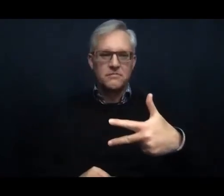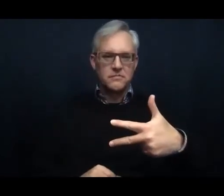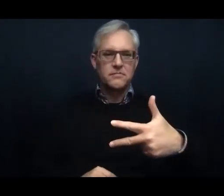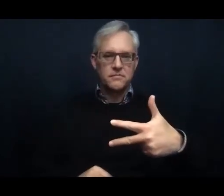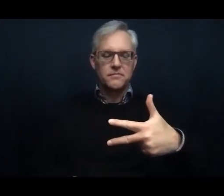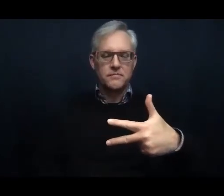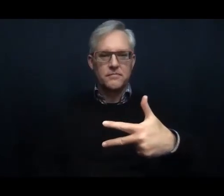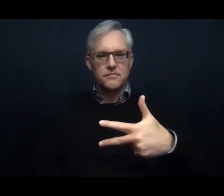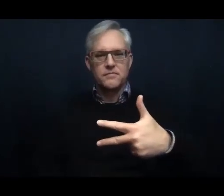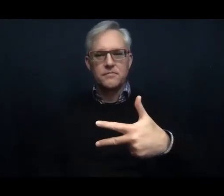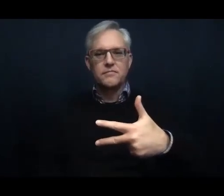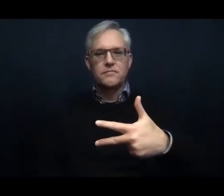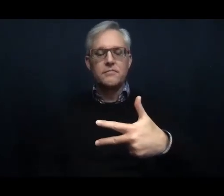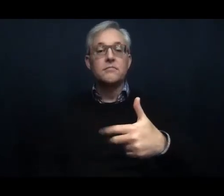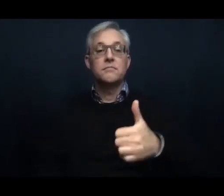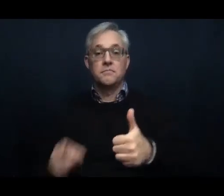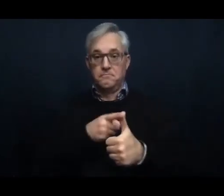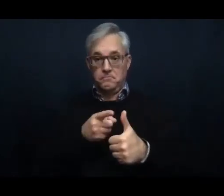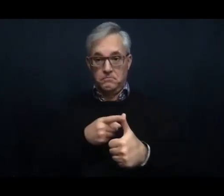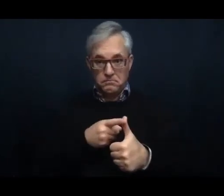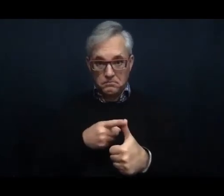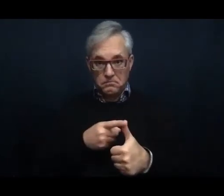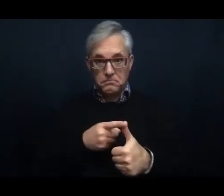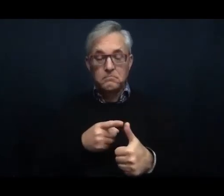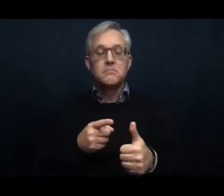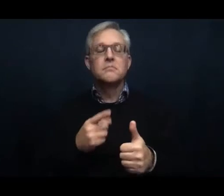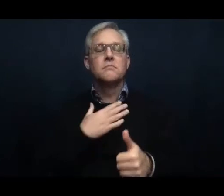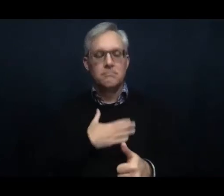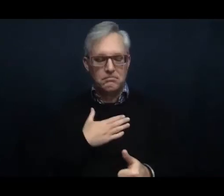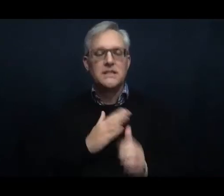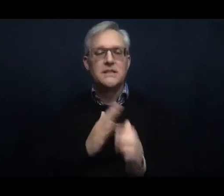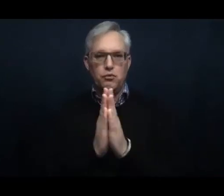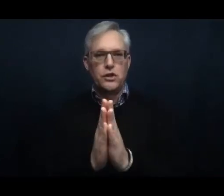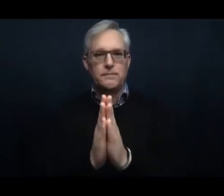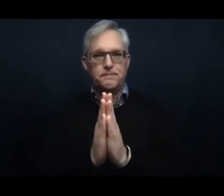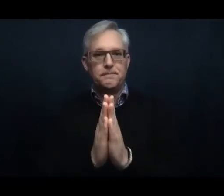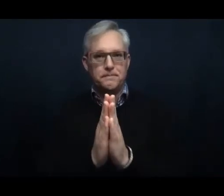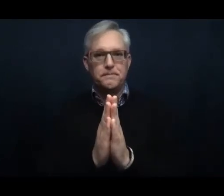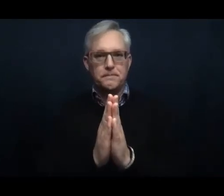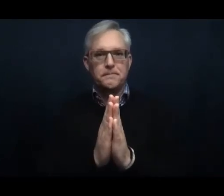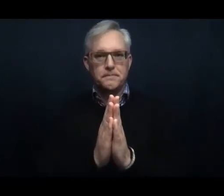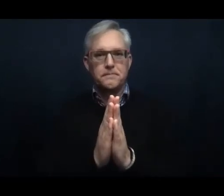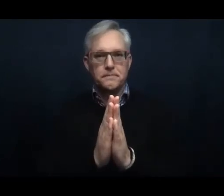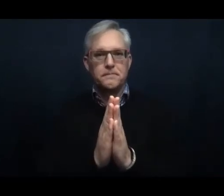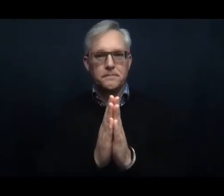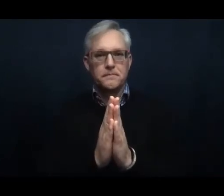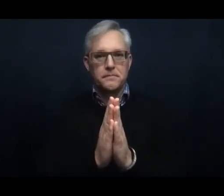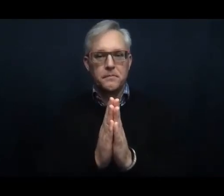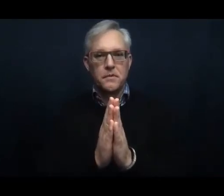First, ask you to pray. Pray that God's peace